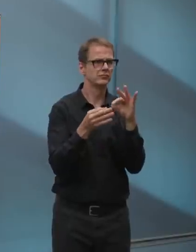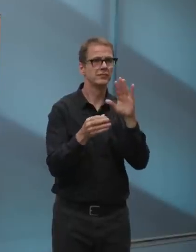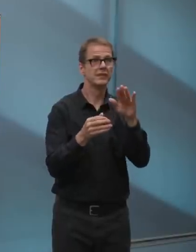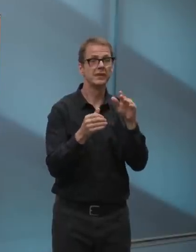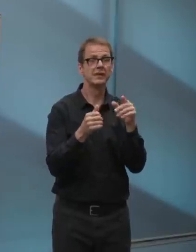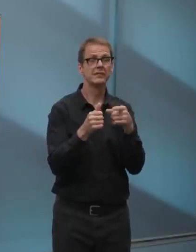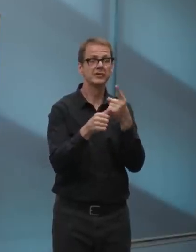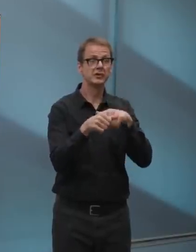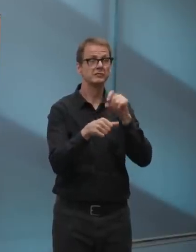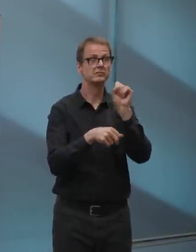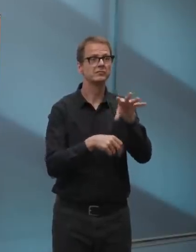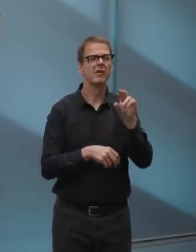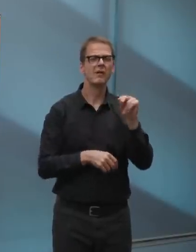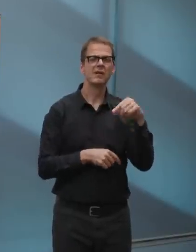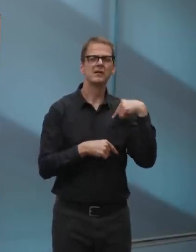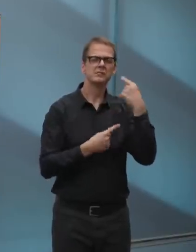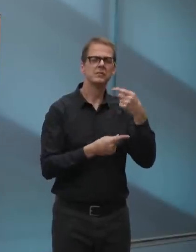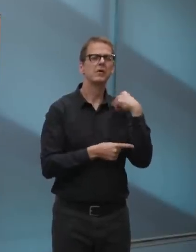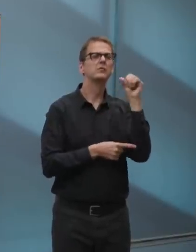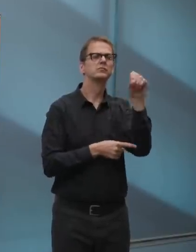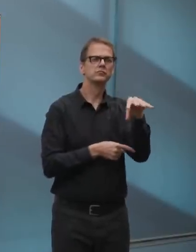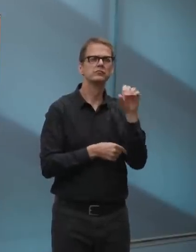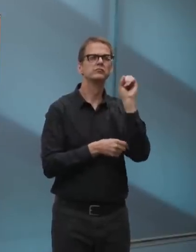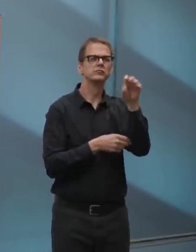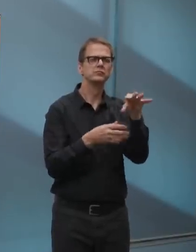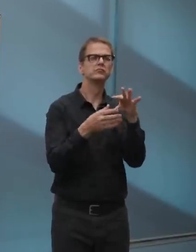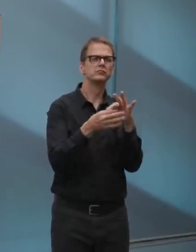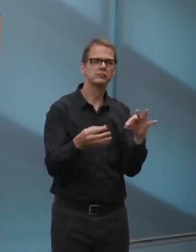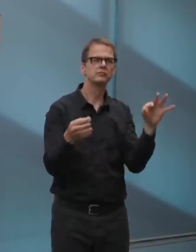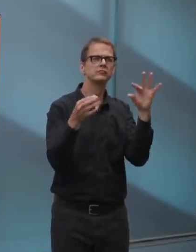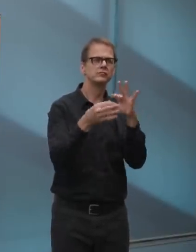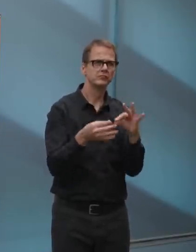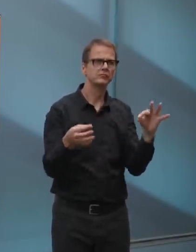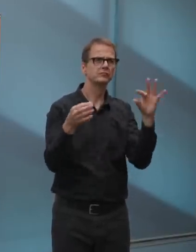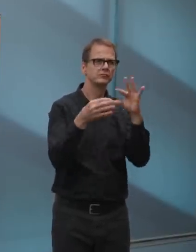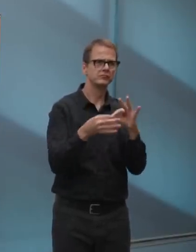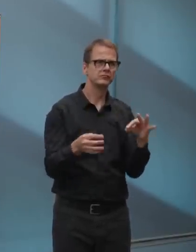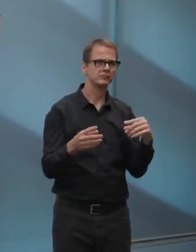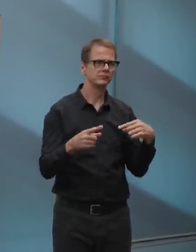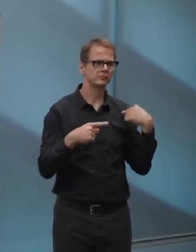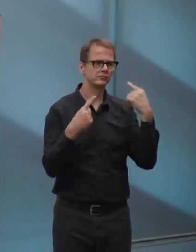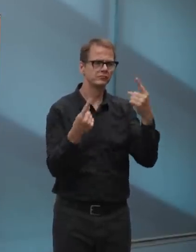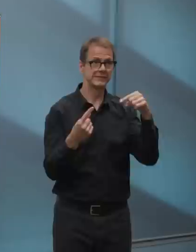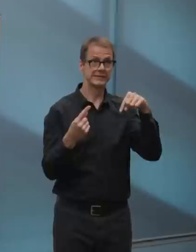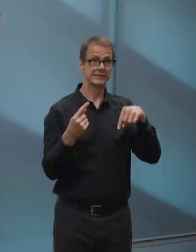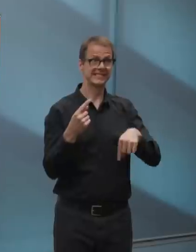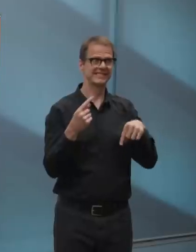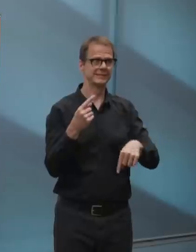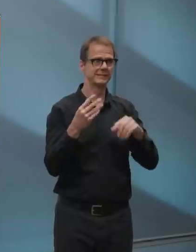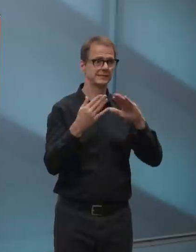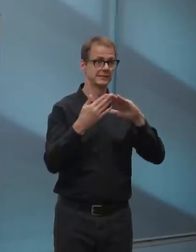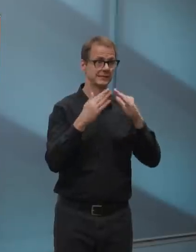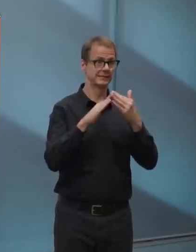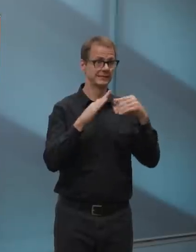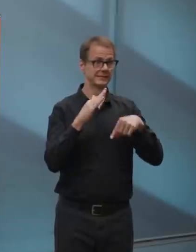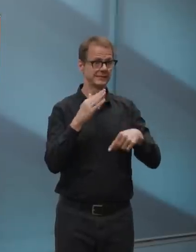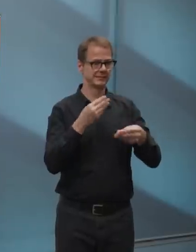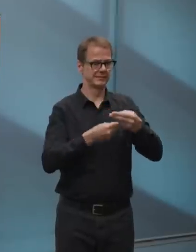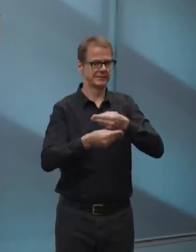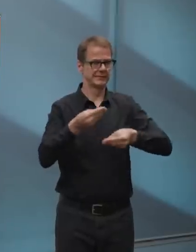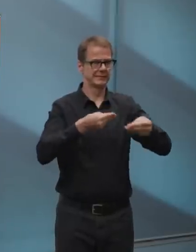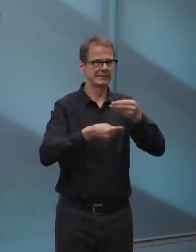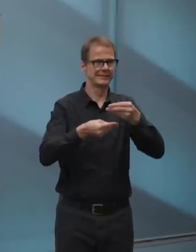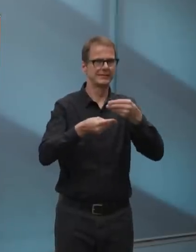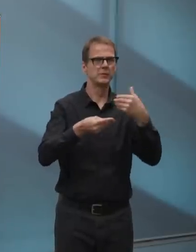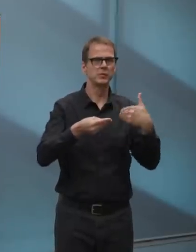situation is no better. In fact, it continues to deteriorate. But I'm glad to see that folks understand tangibly what is at stake